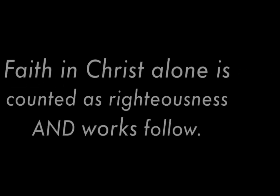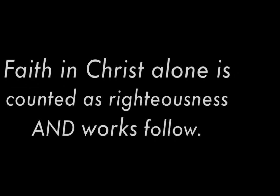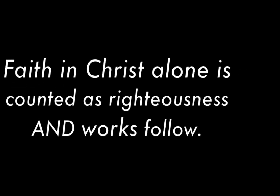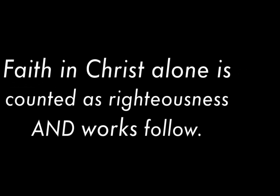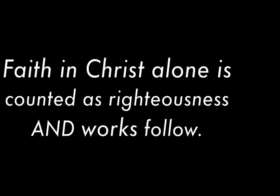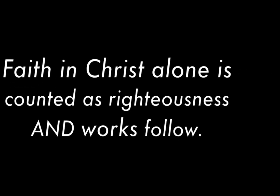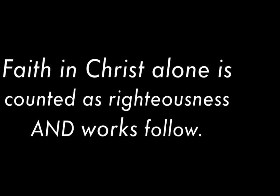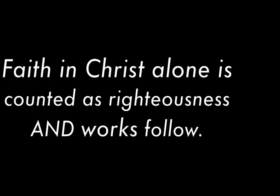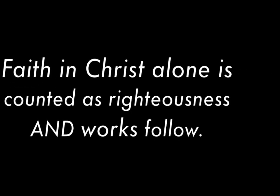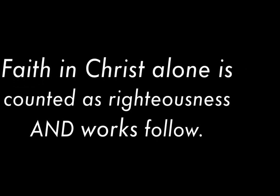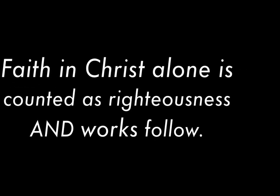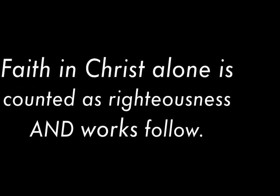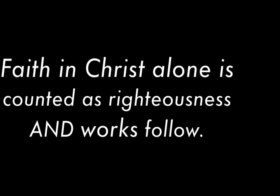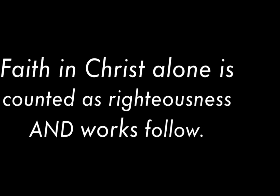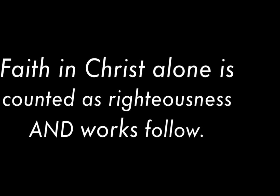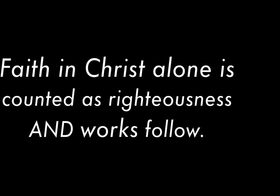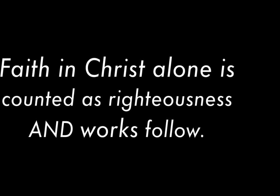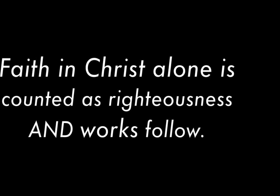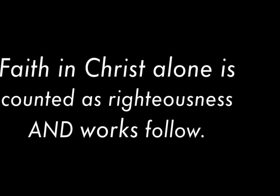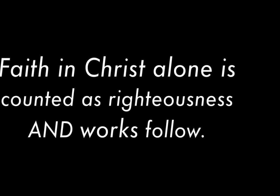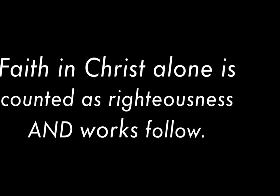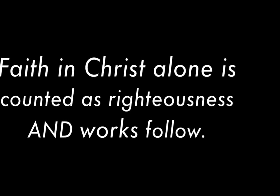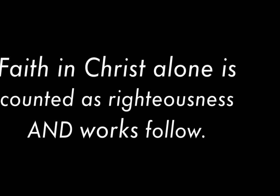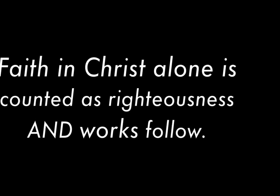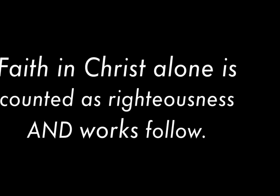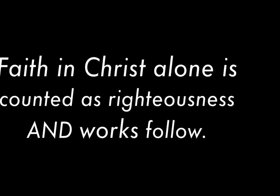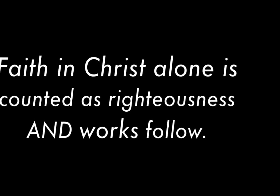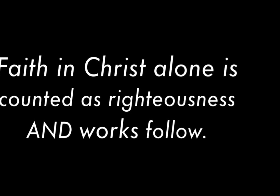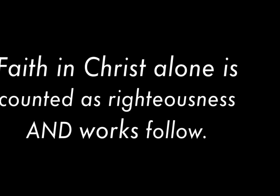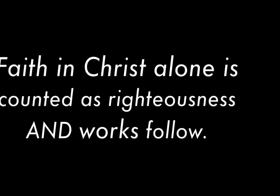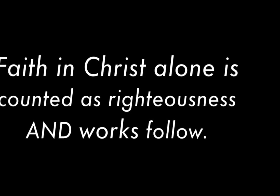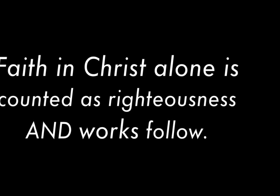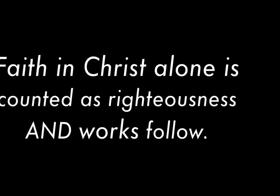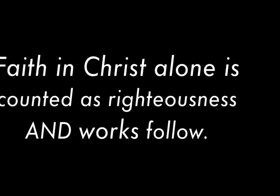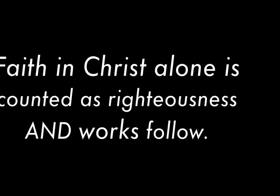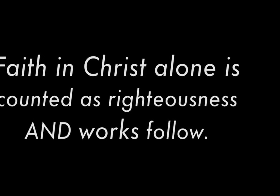Faith in Christ alone is counted as righteousness, and works follow. Faith equals salvation